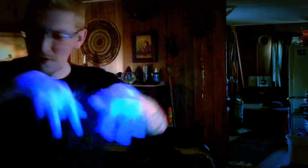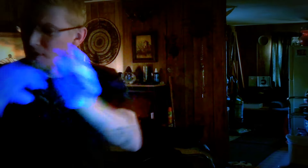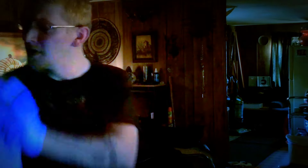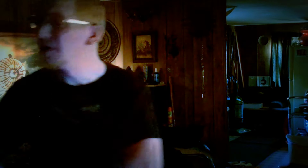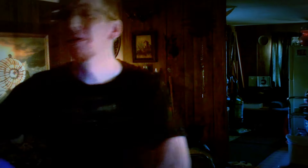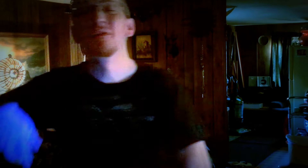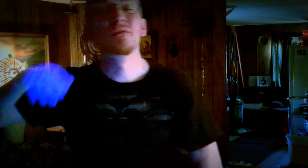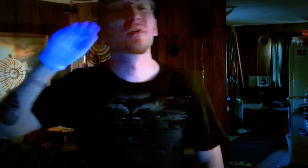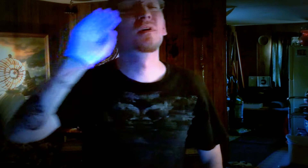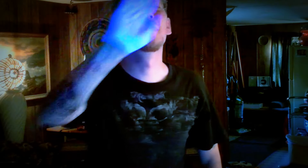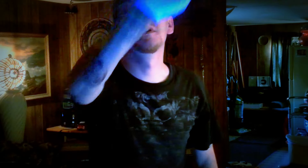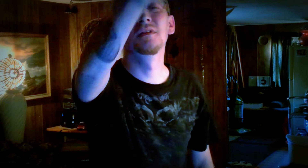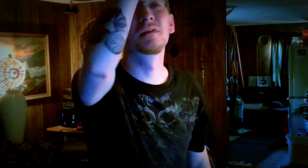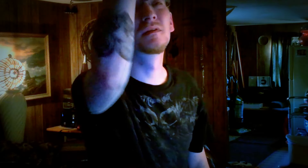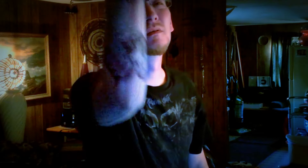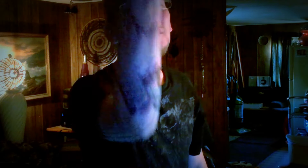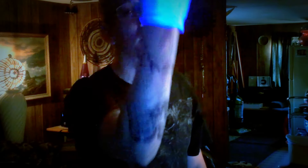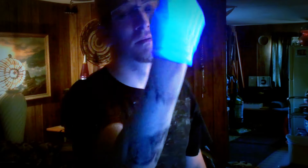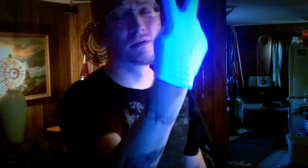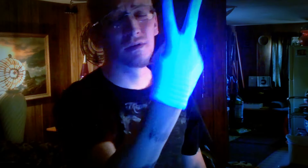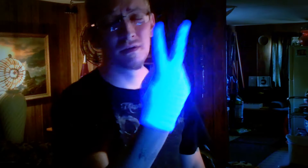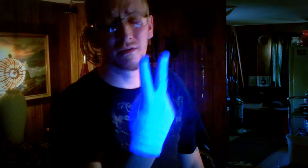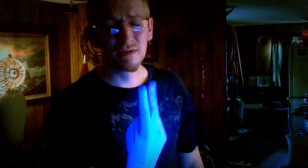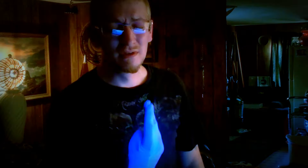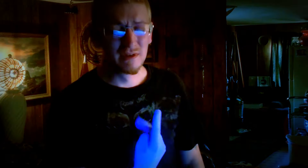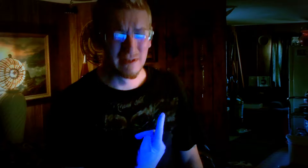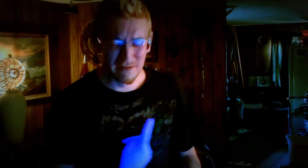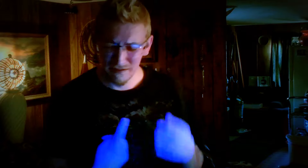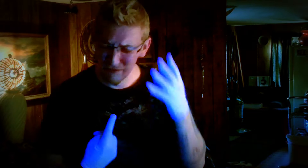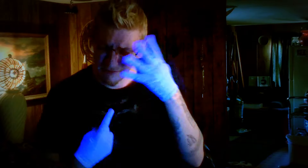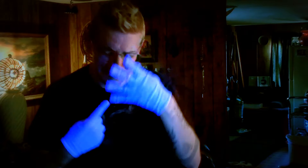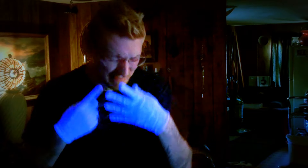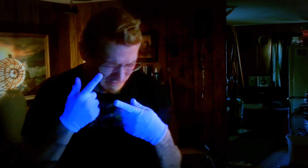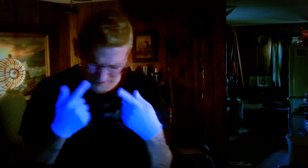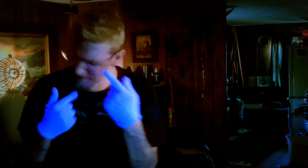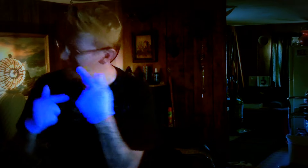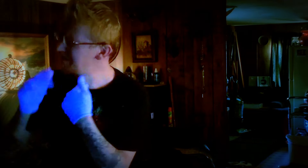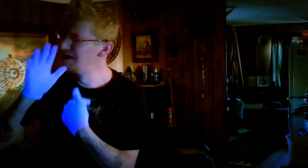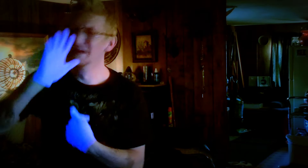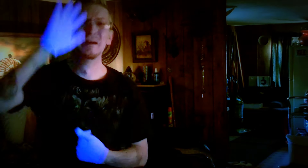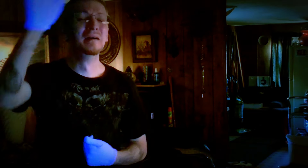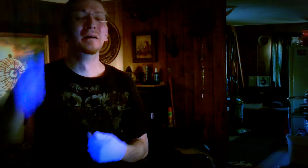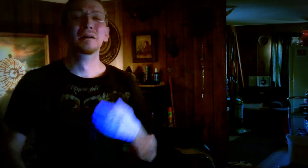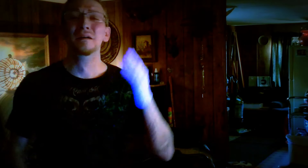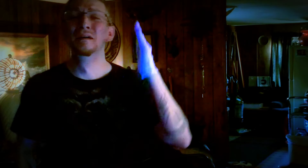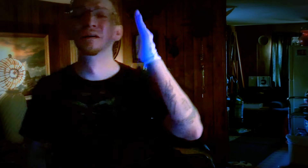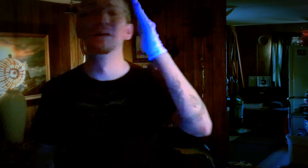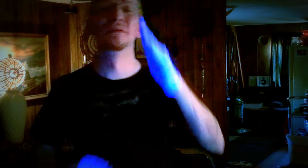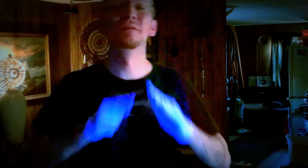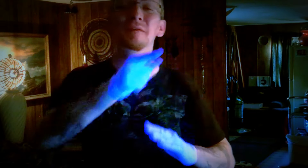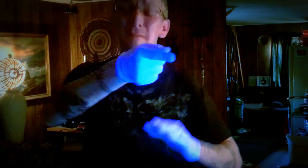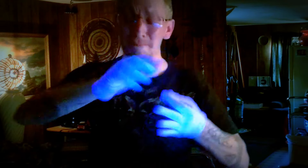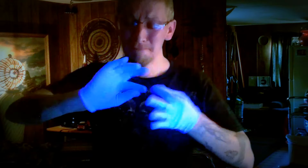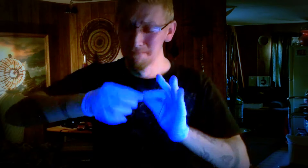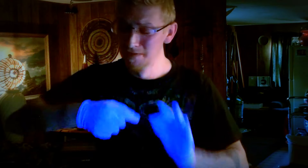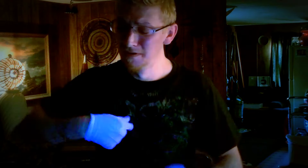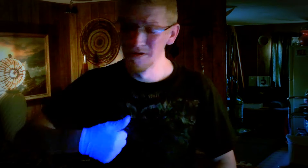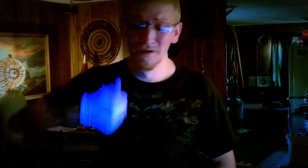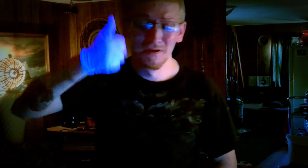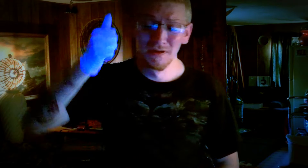The end of we're helpless Can you keep me close, can you keep me